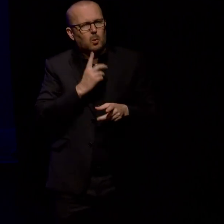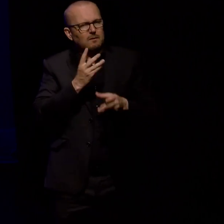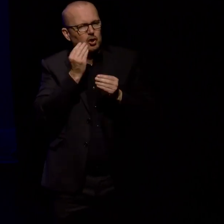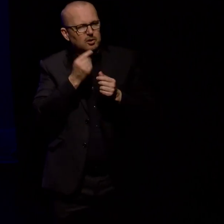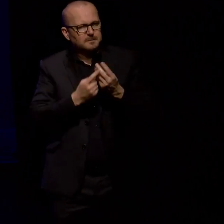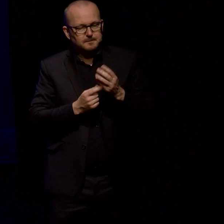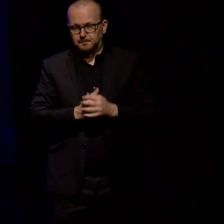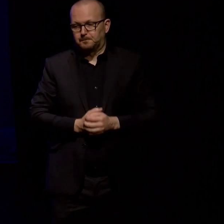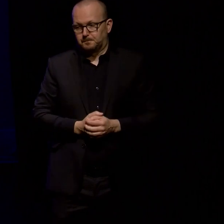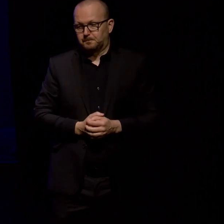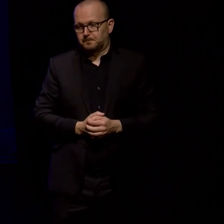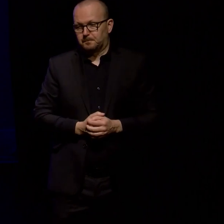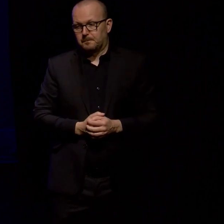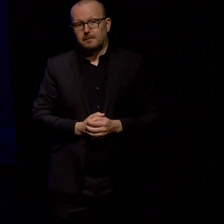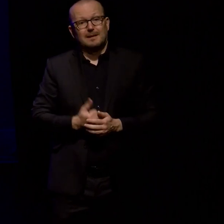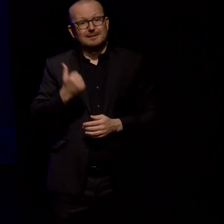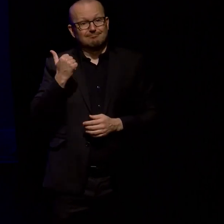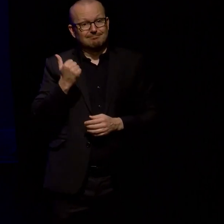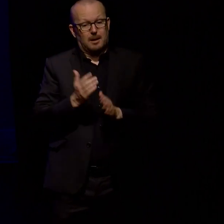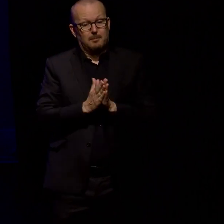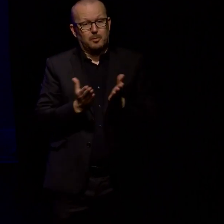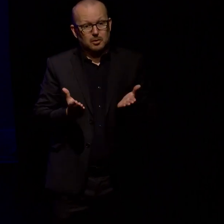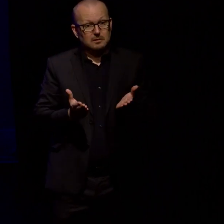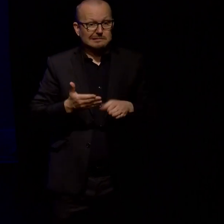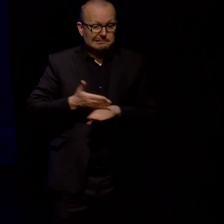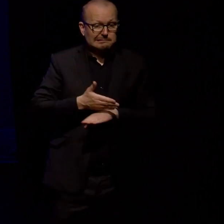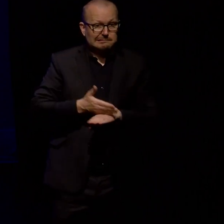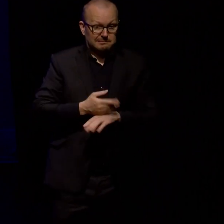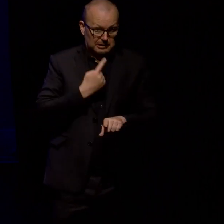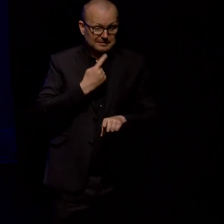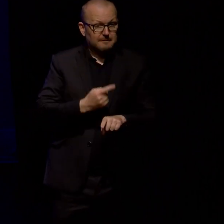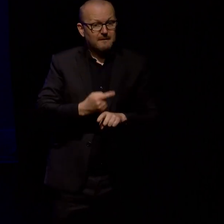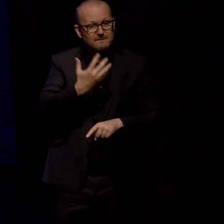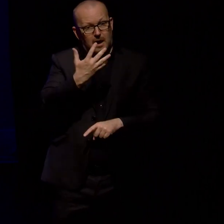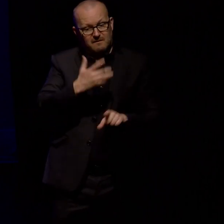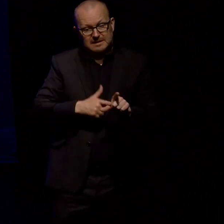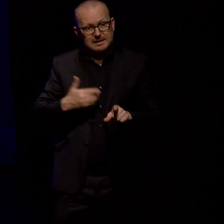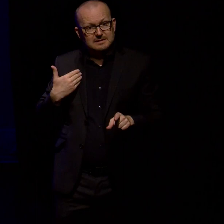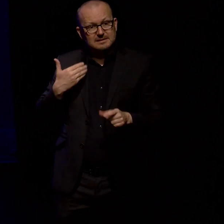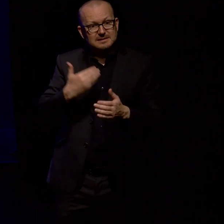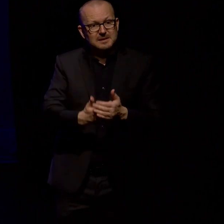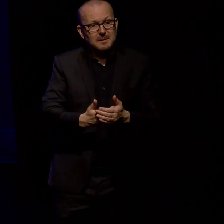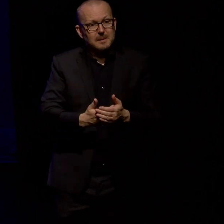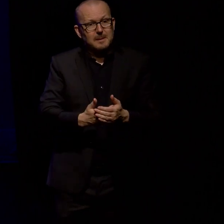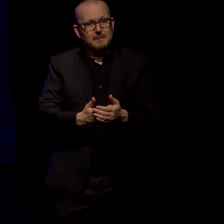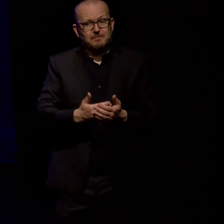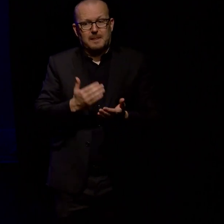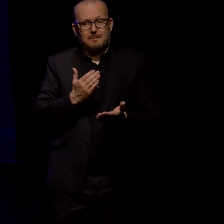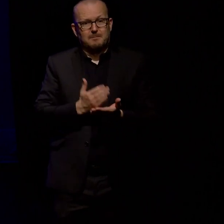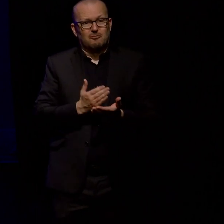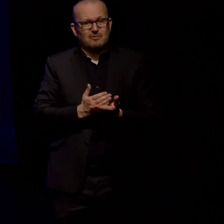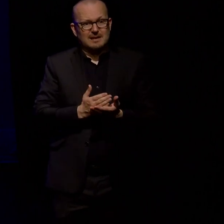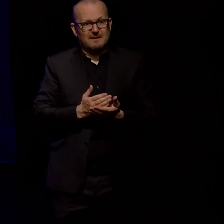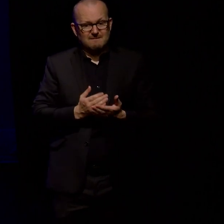This atlas took nearly five years in calendar time, yet almost nothing at all from the first two and a half